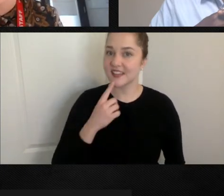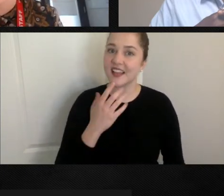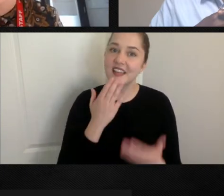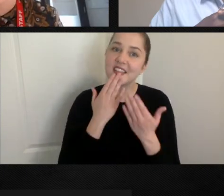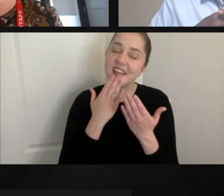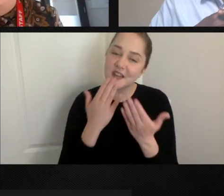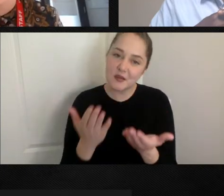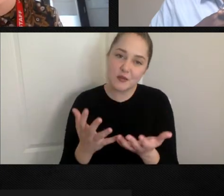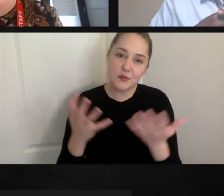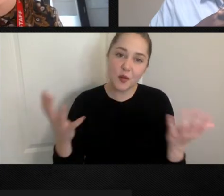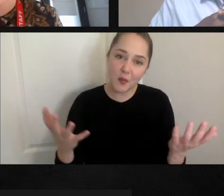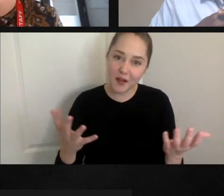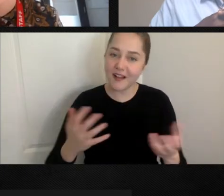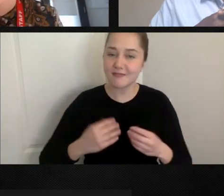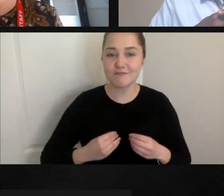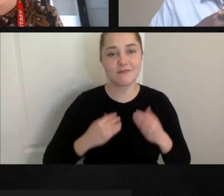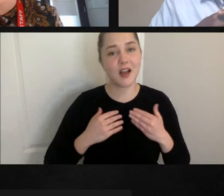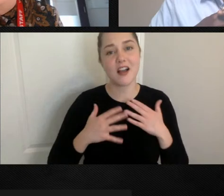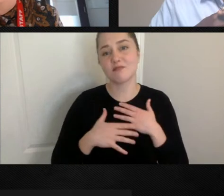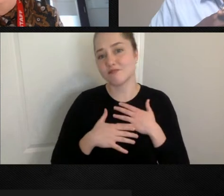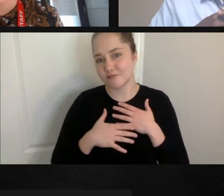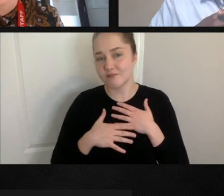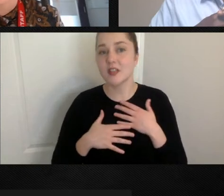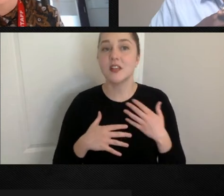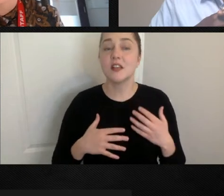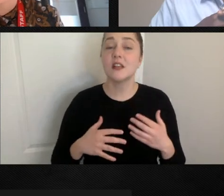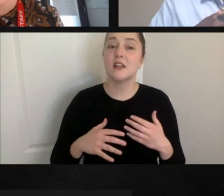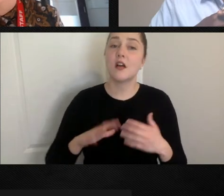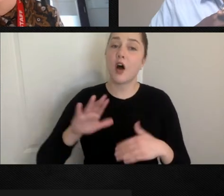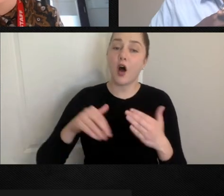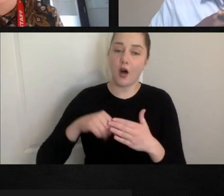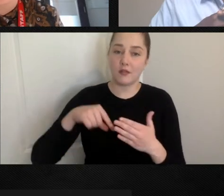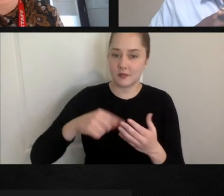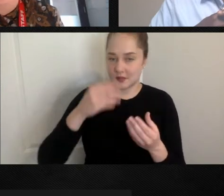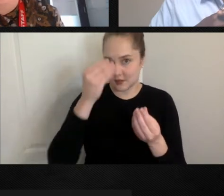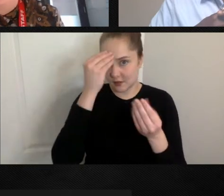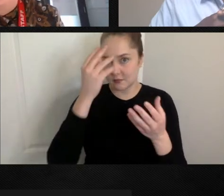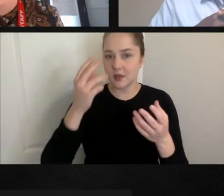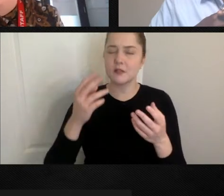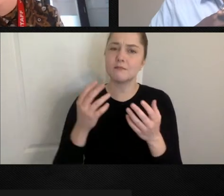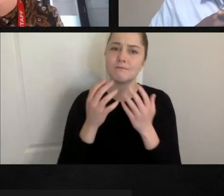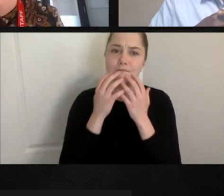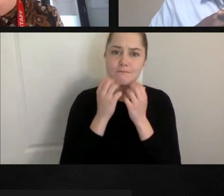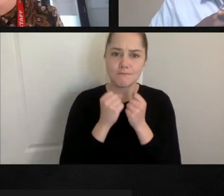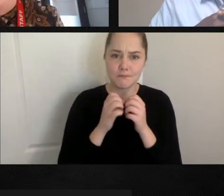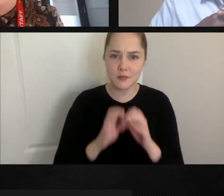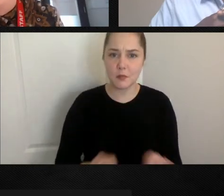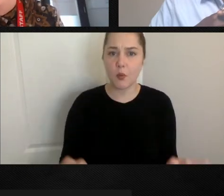much. You are so inspiring. All this information is very, very important.